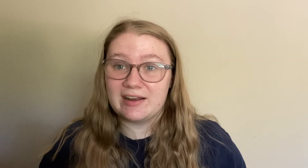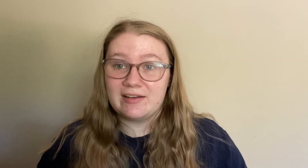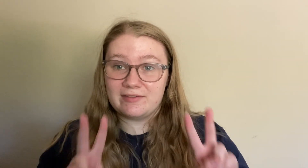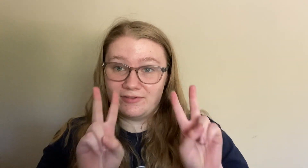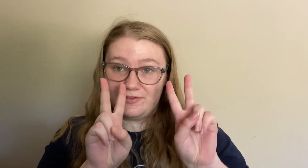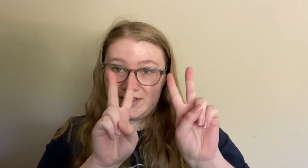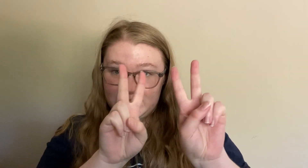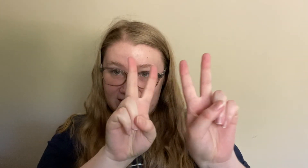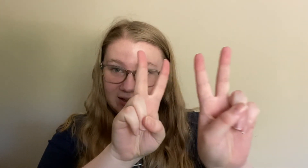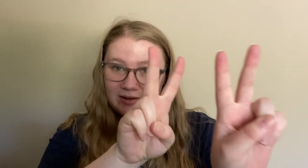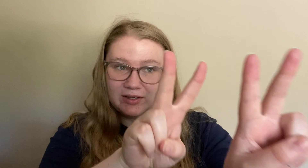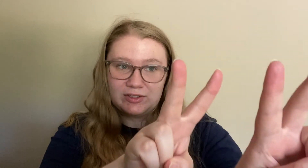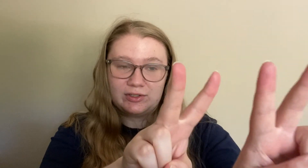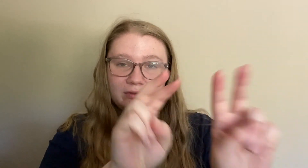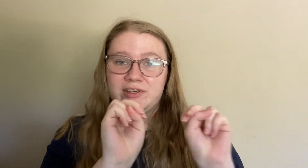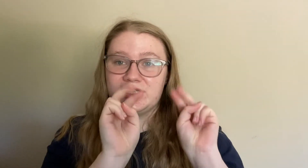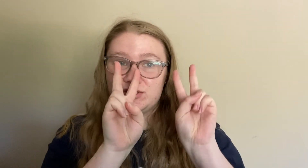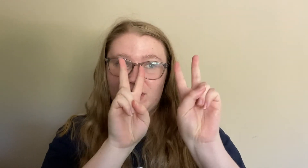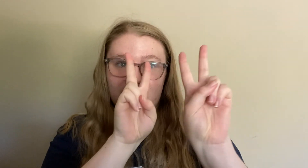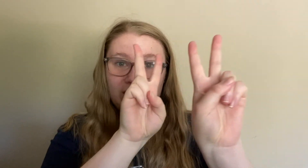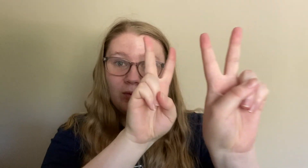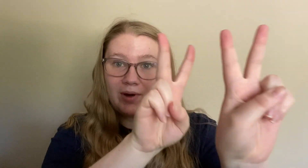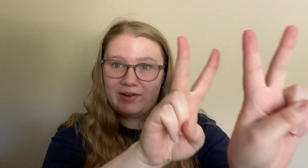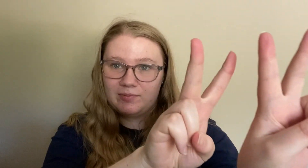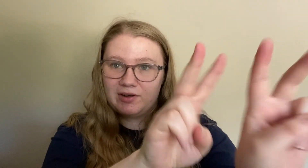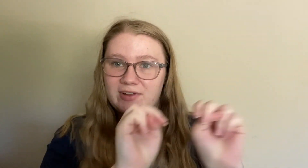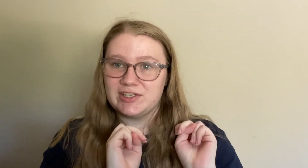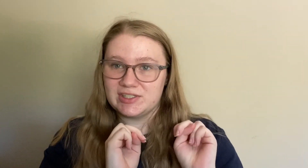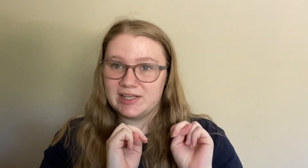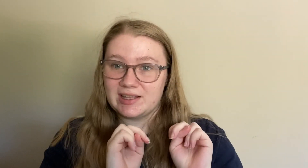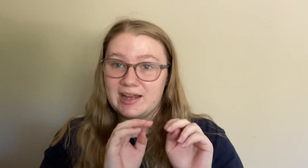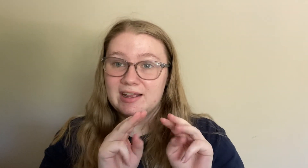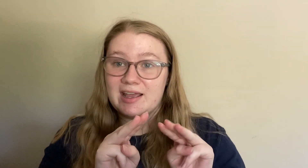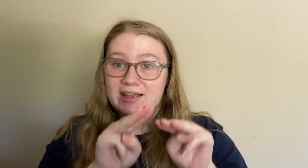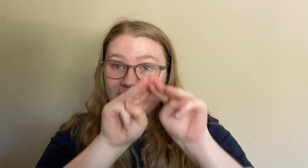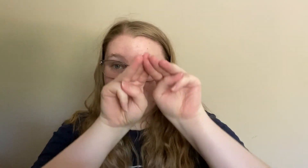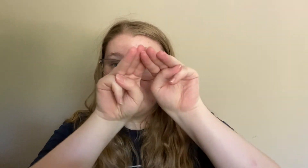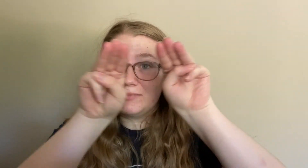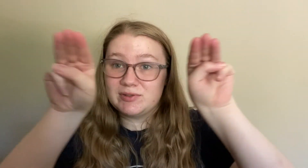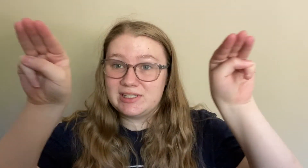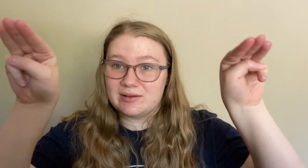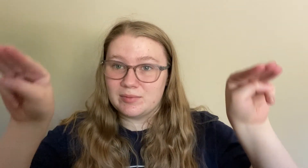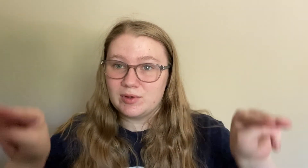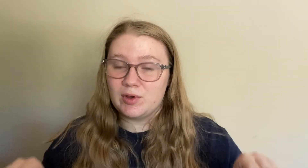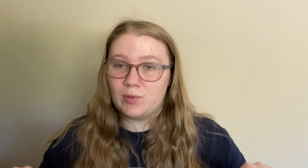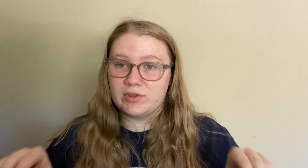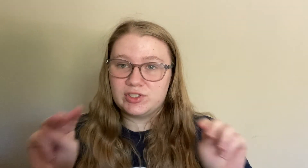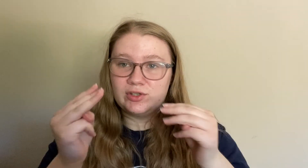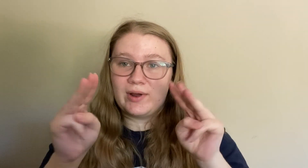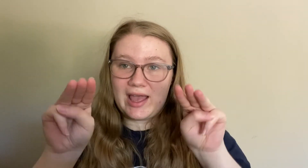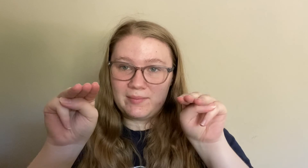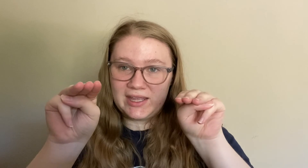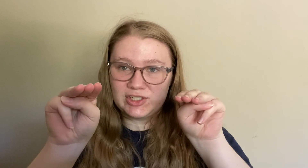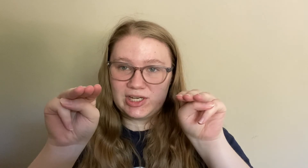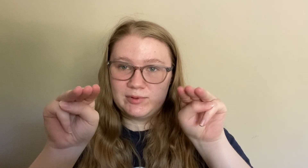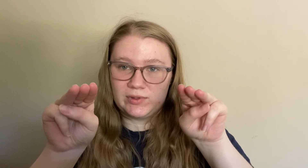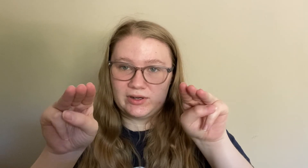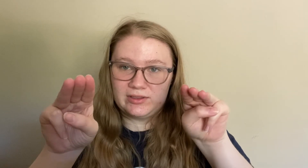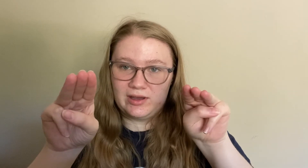visit two v's traveling away from our face just like that and then museum with two m handshapes with our thumb